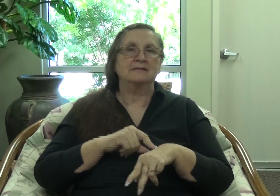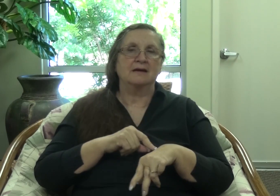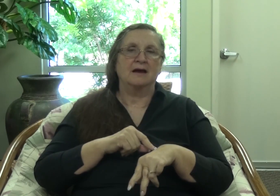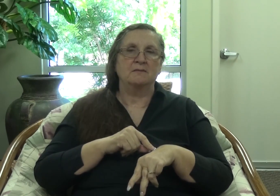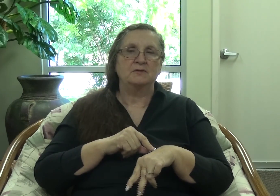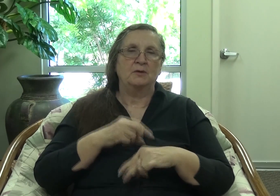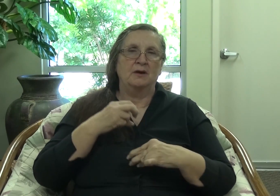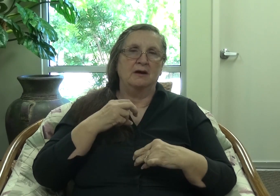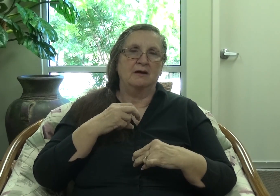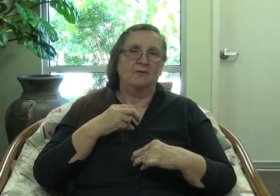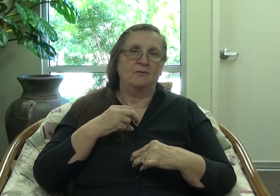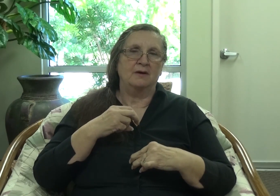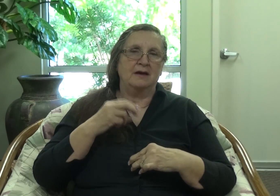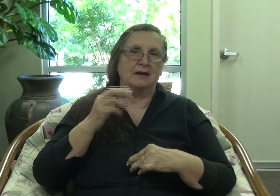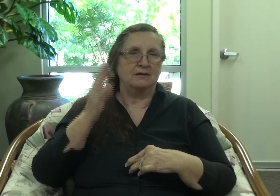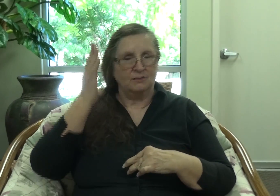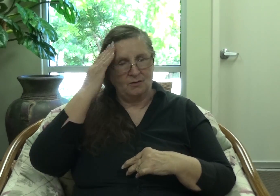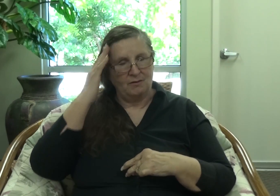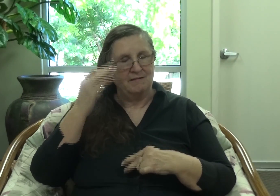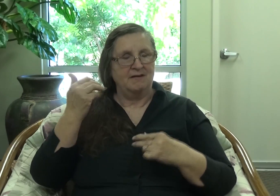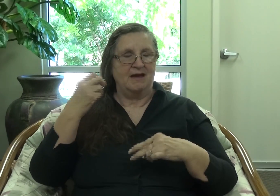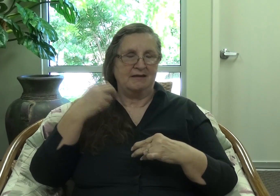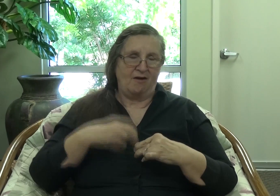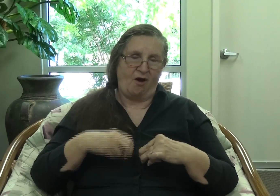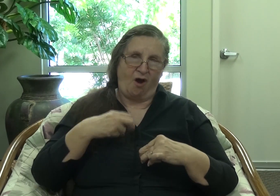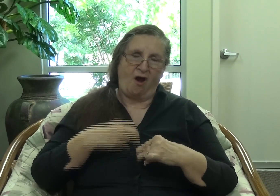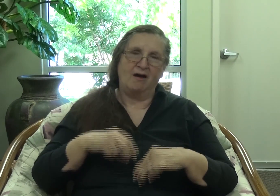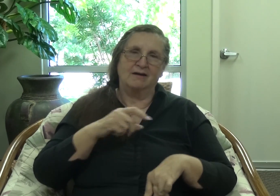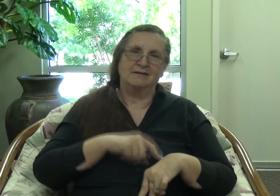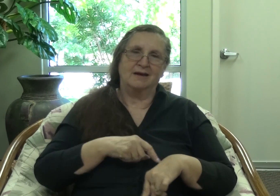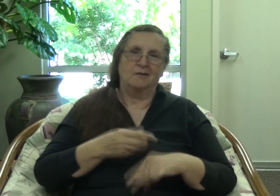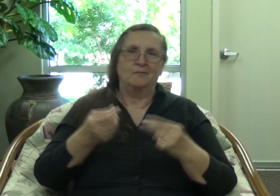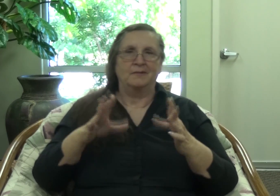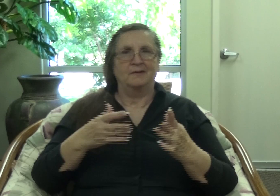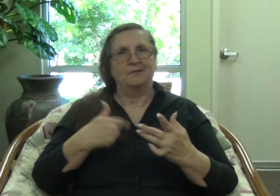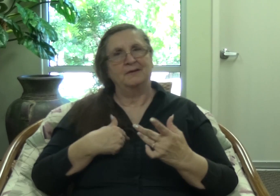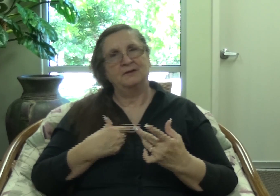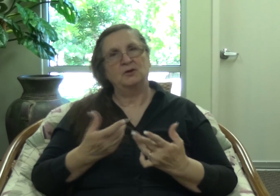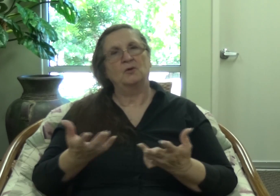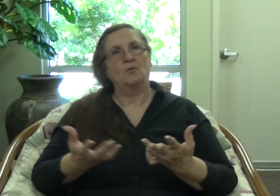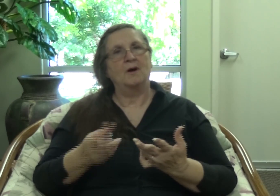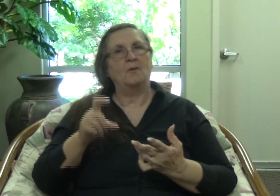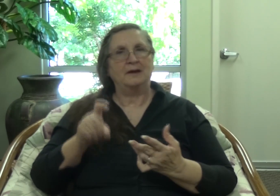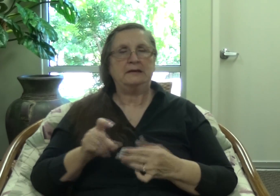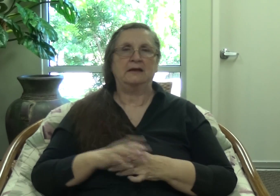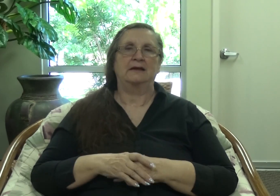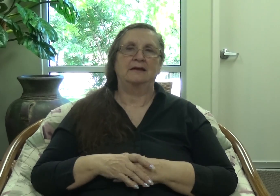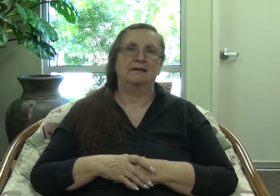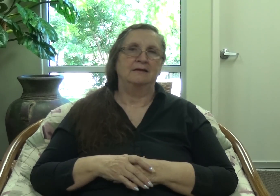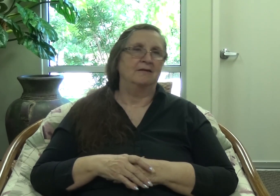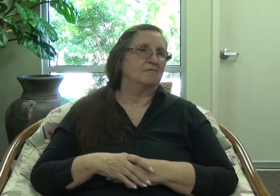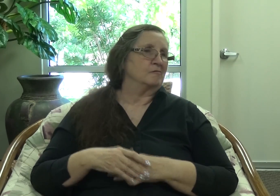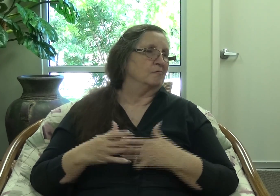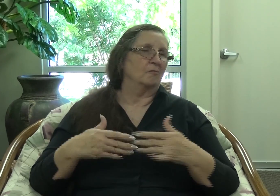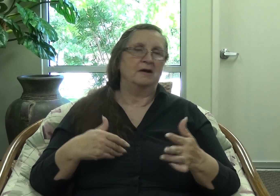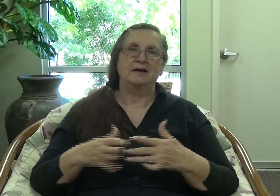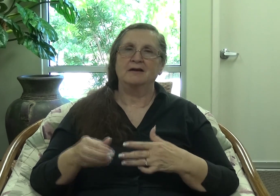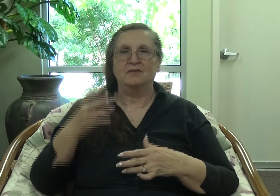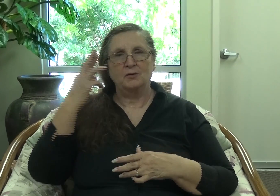time and we don't feel like doing the things we want to do and we know that we should be doing, for some reason or another, we seem to feel God so